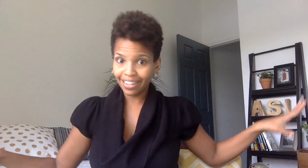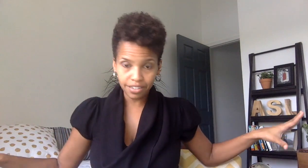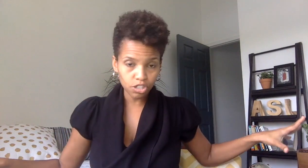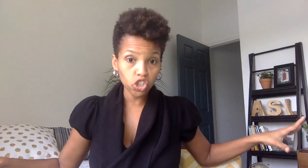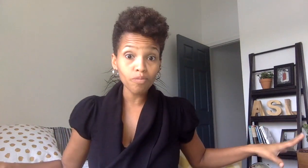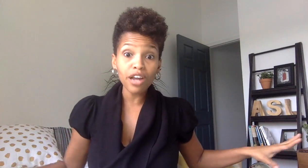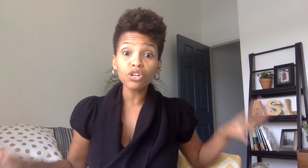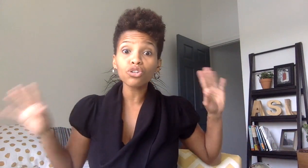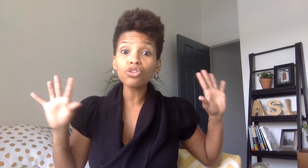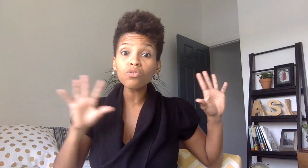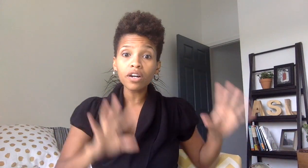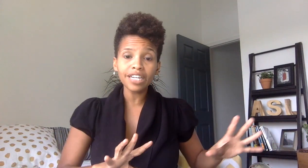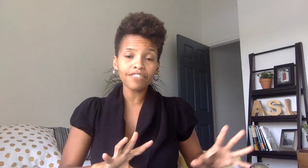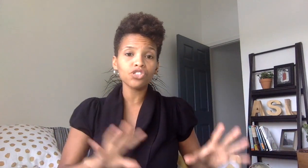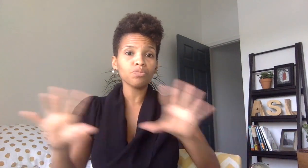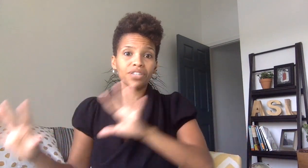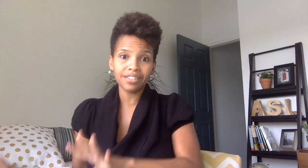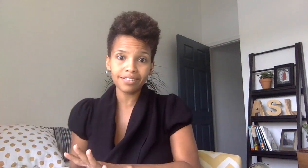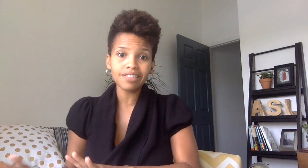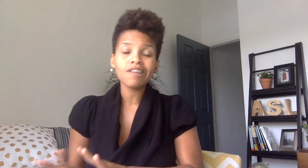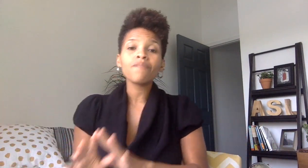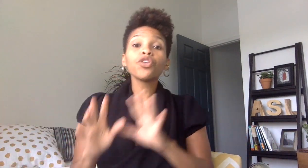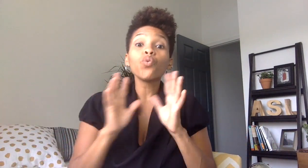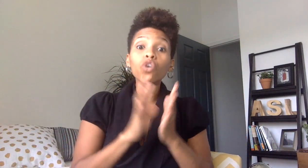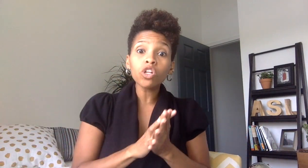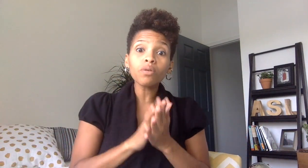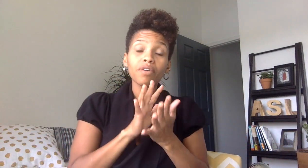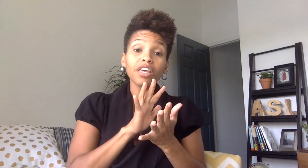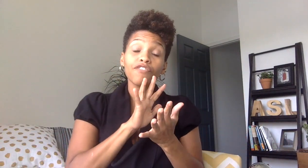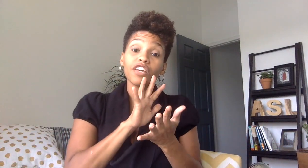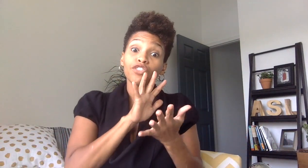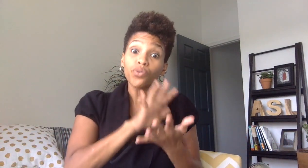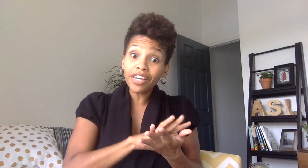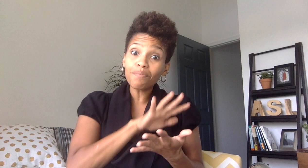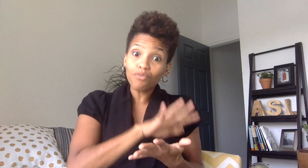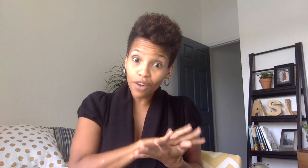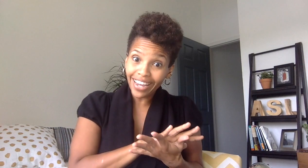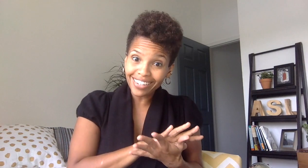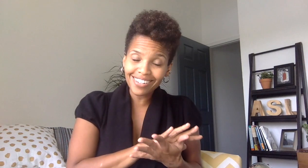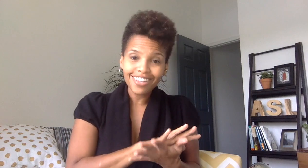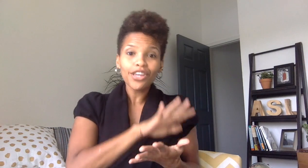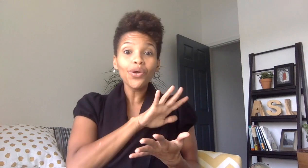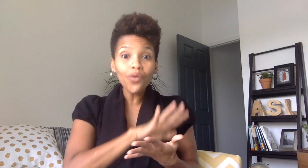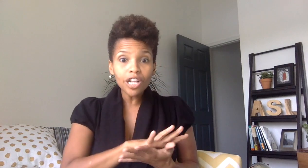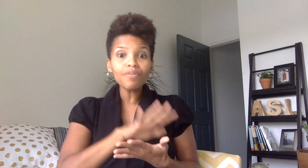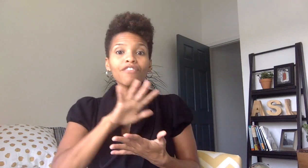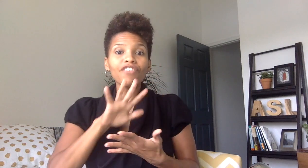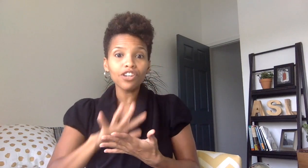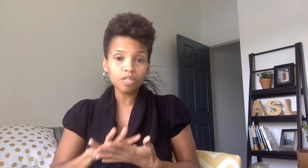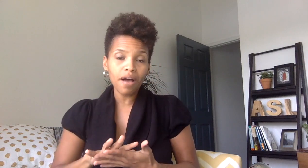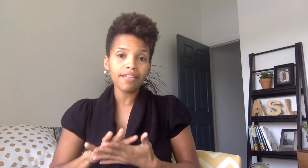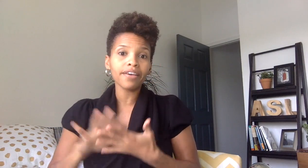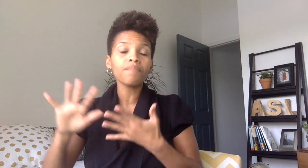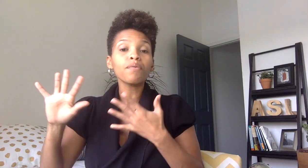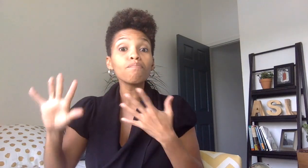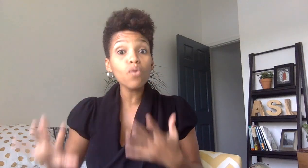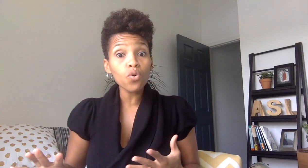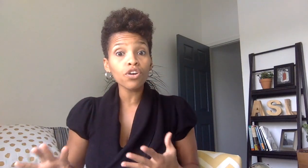so no matter who our deaf consumer is you will if if doing it right you will be fingerspelling more